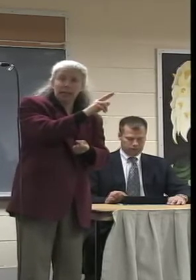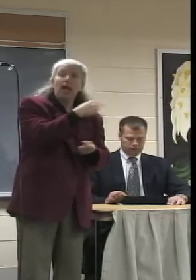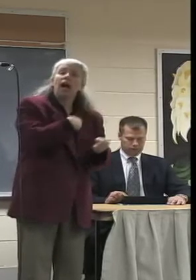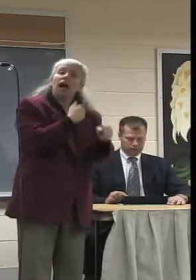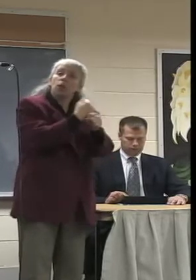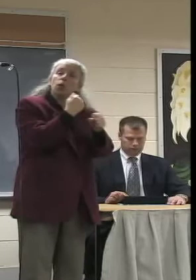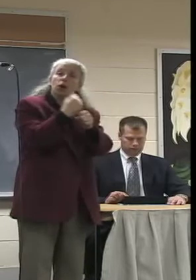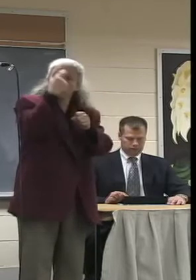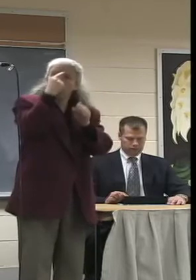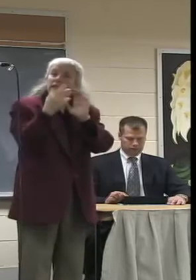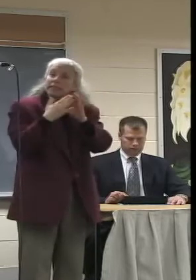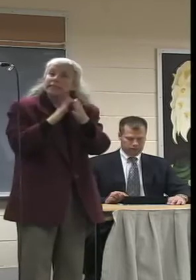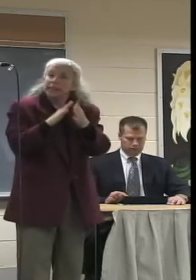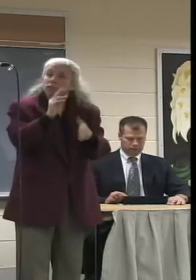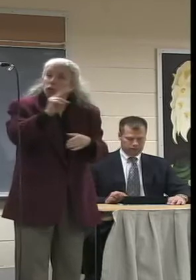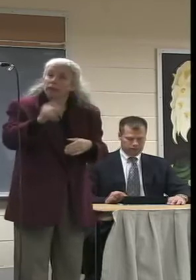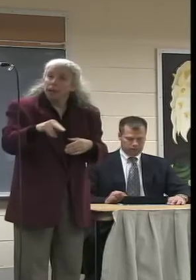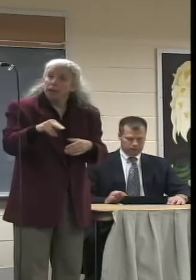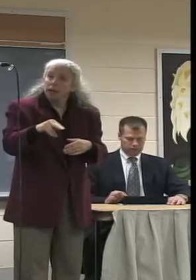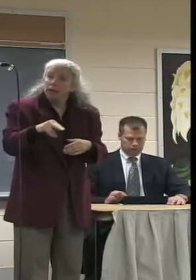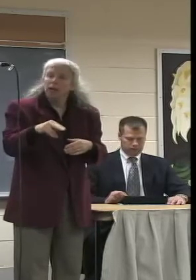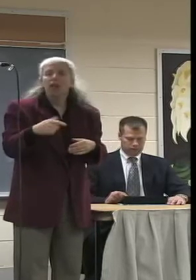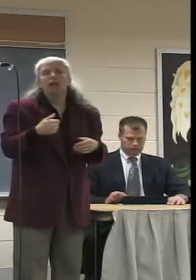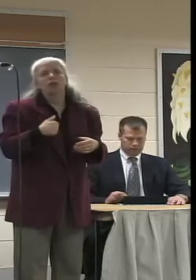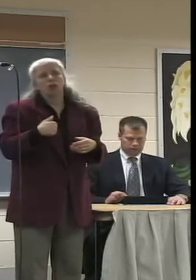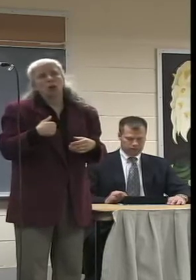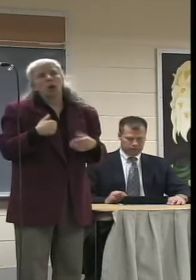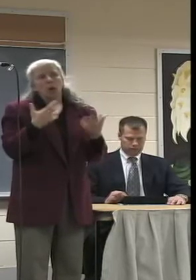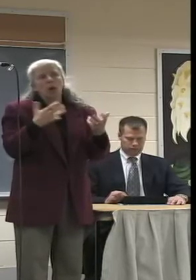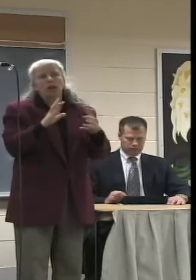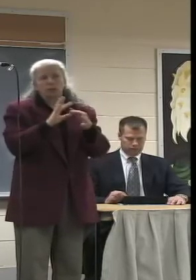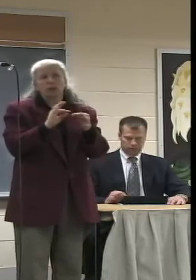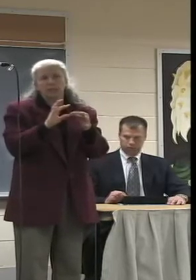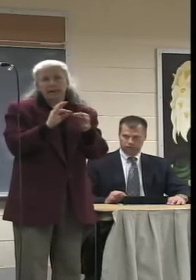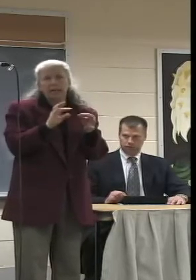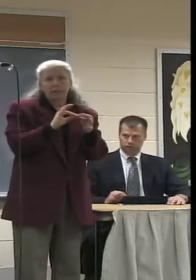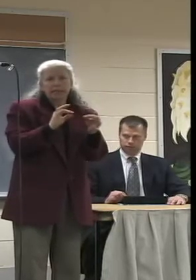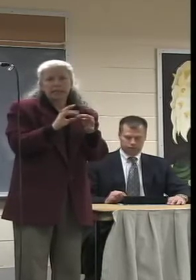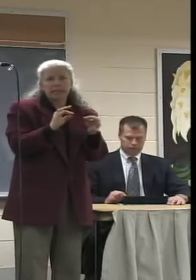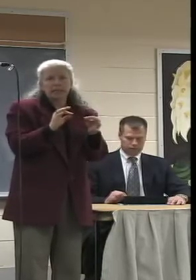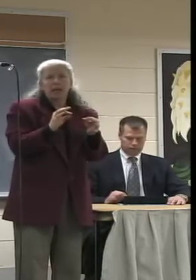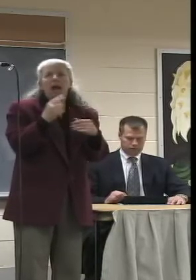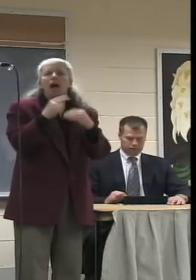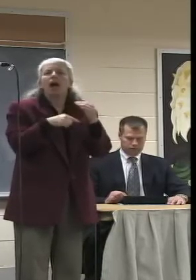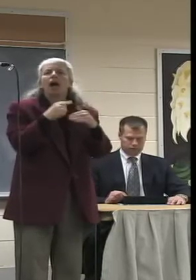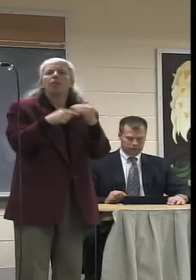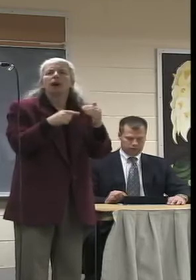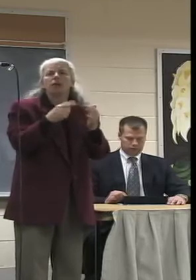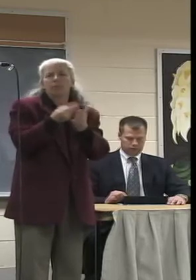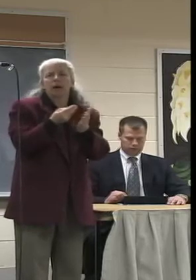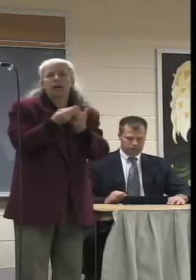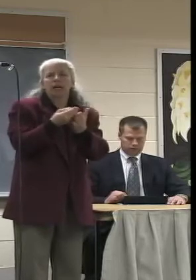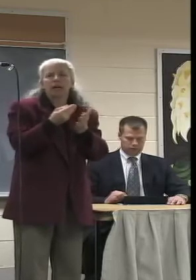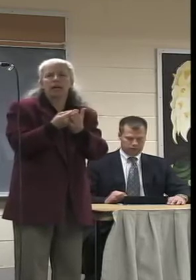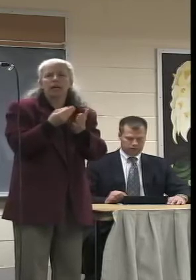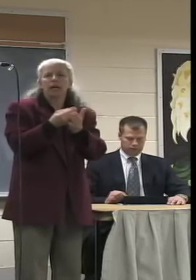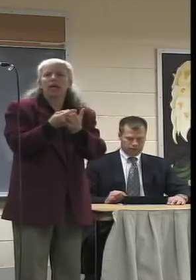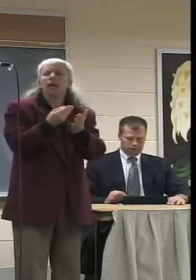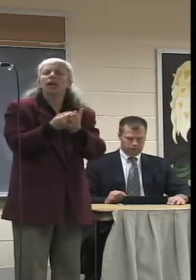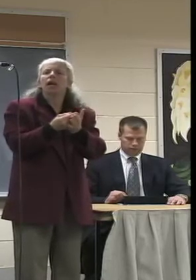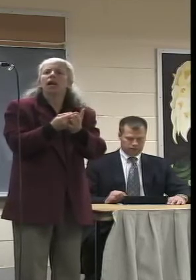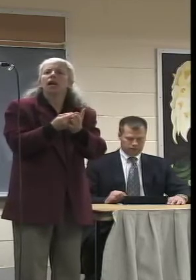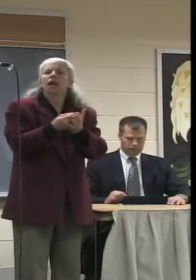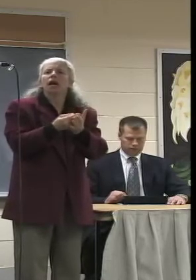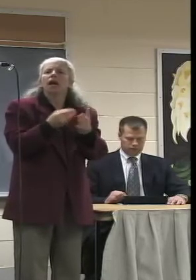for the city, I'm here to express, make some statements regarding the importance of funding for keeping